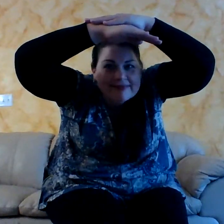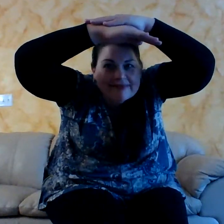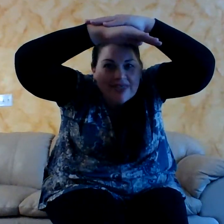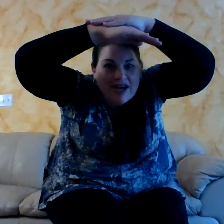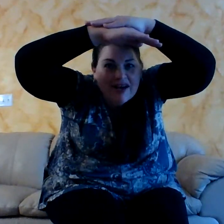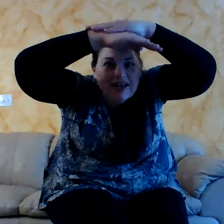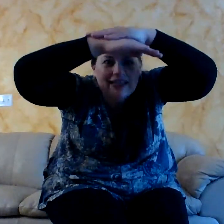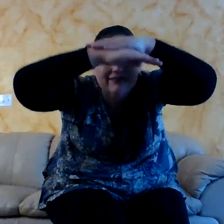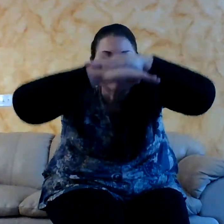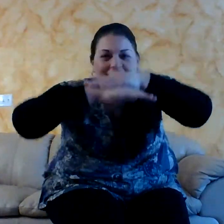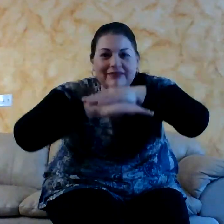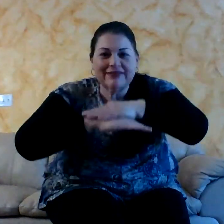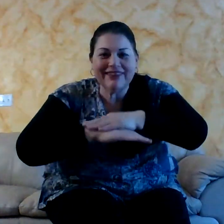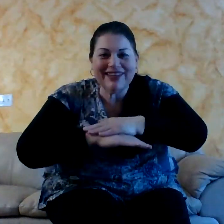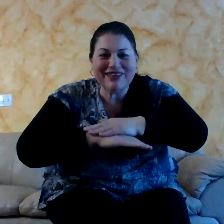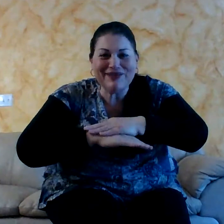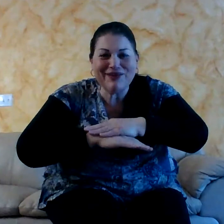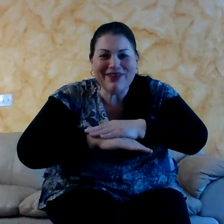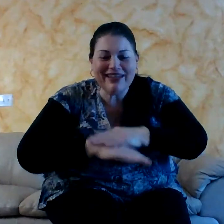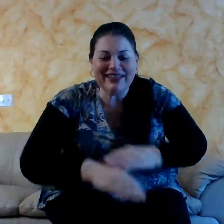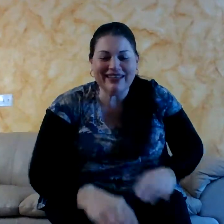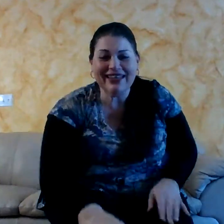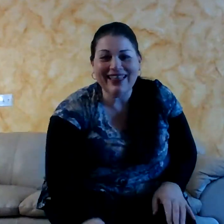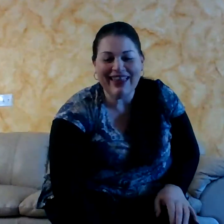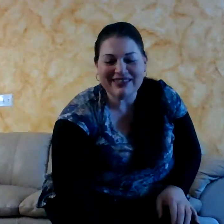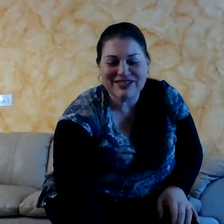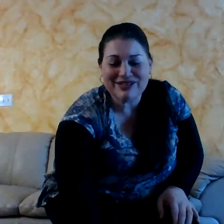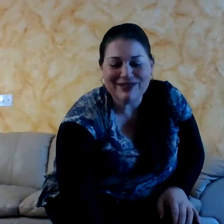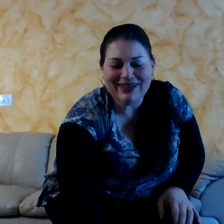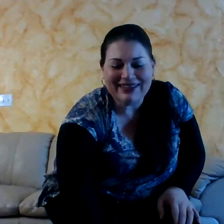All right. I think we're ready. Let's do it.